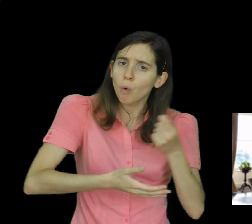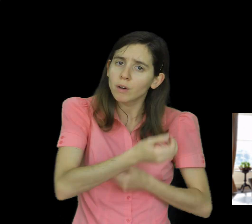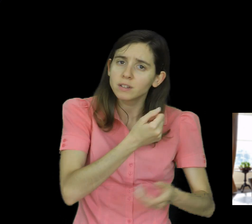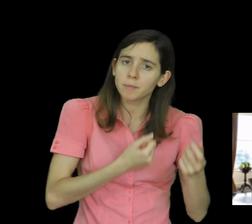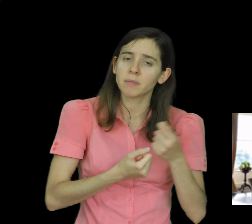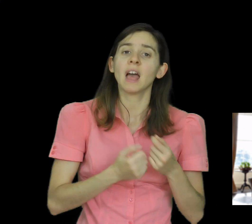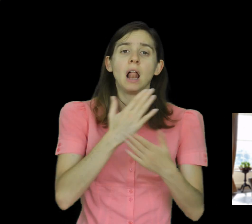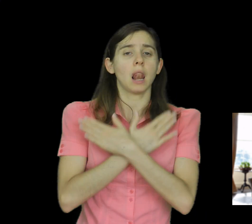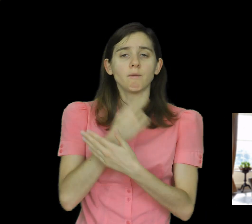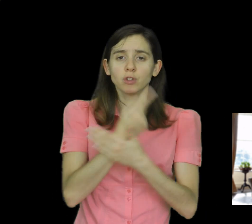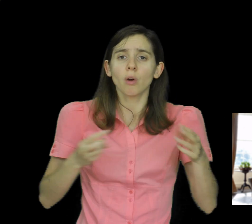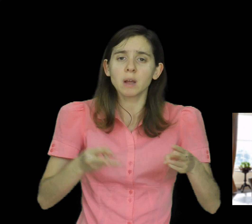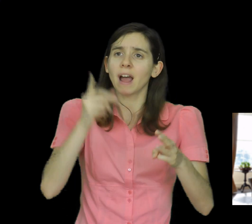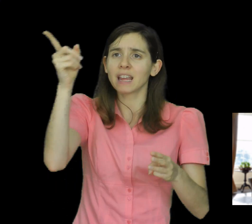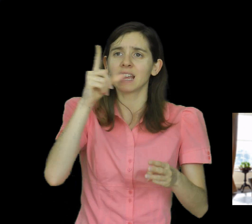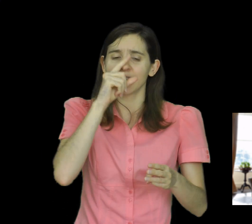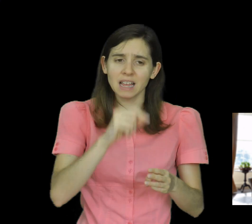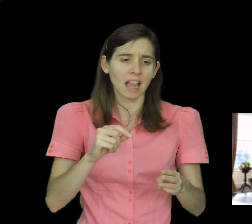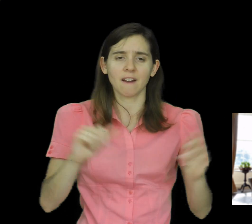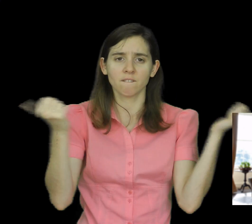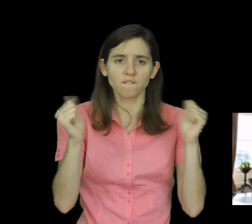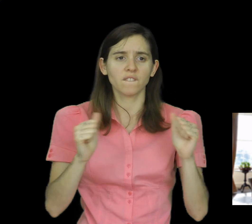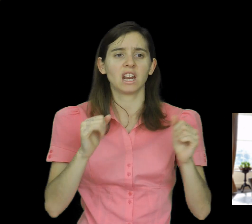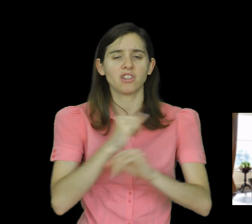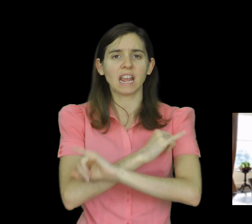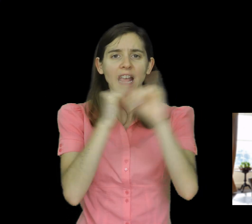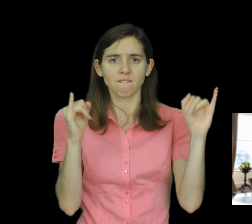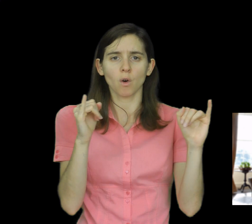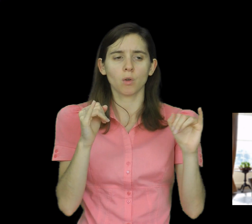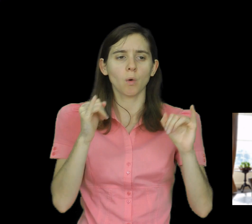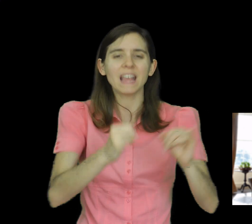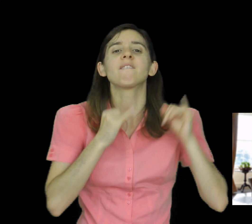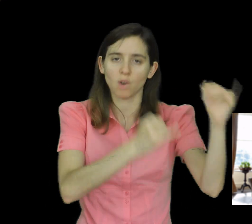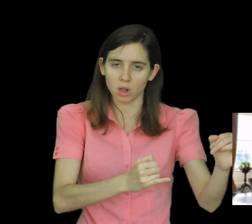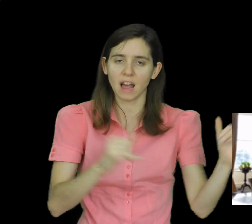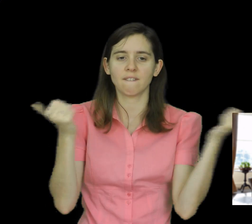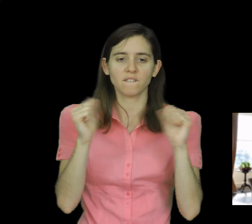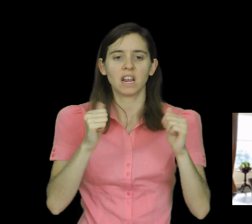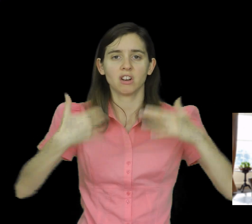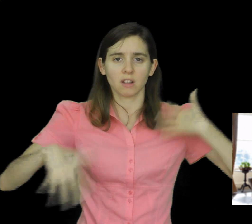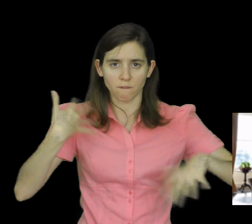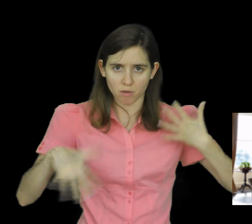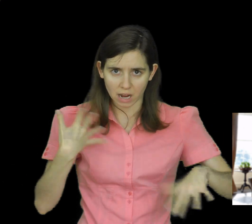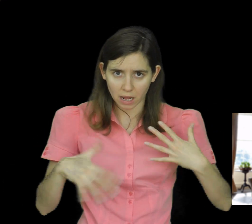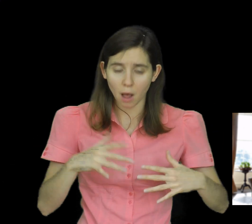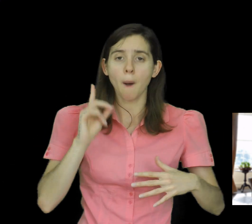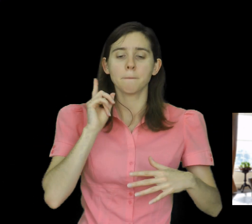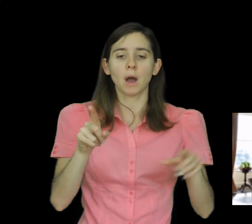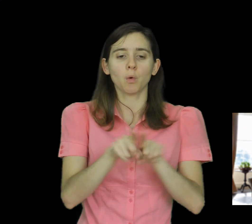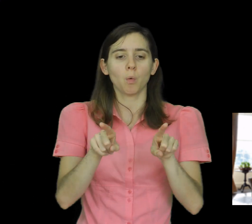can destroy evil and suffering, while at the same time preserving our free will and, with it, our ability